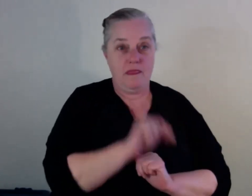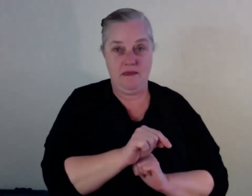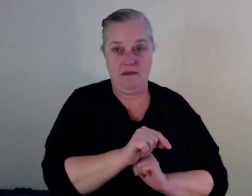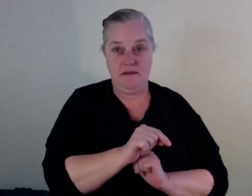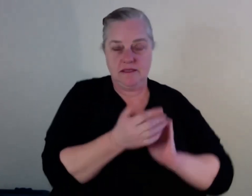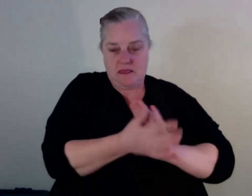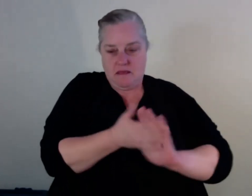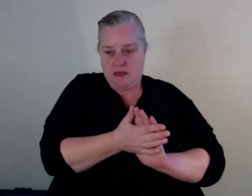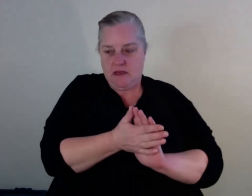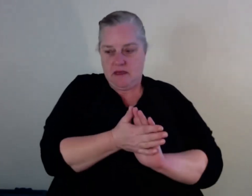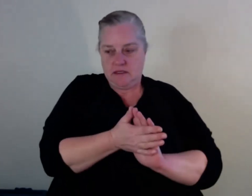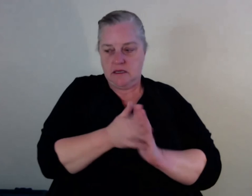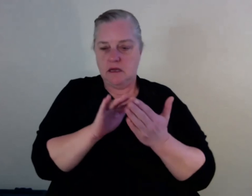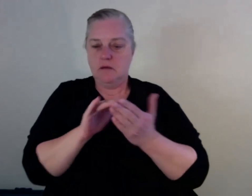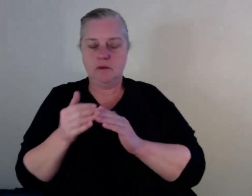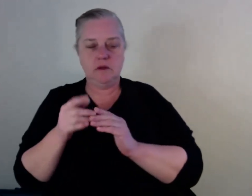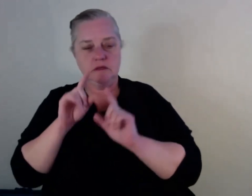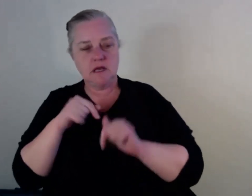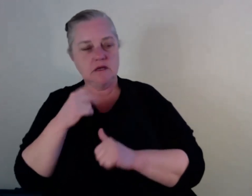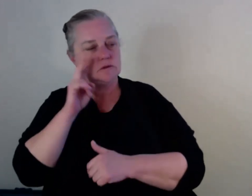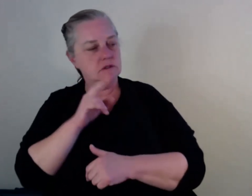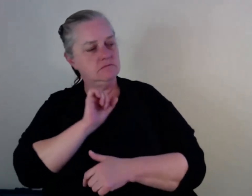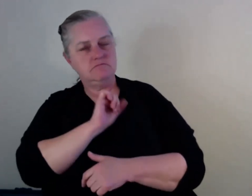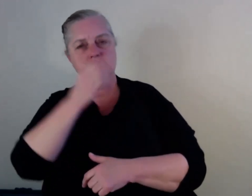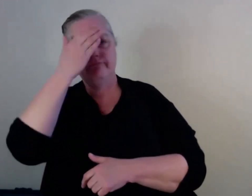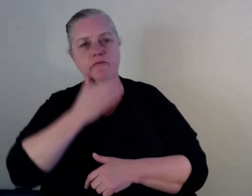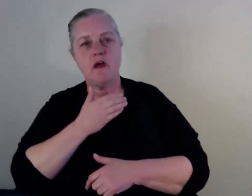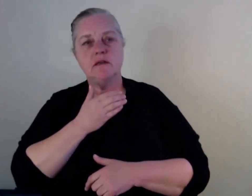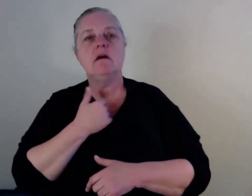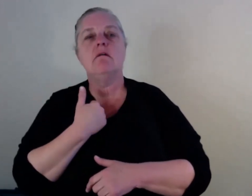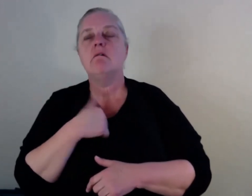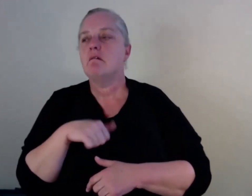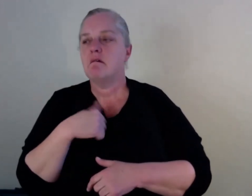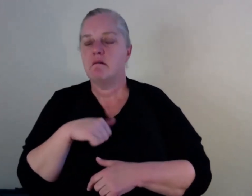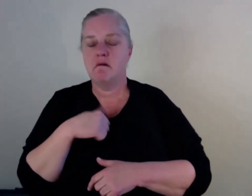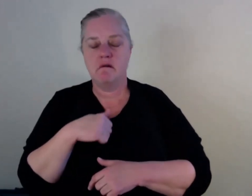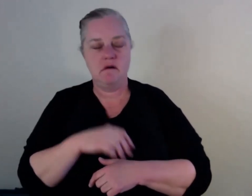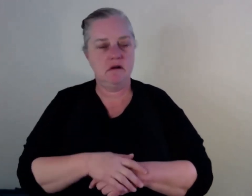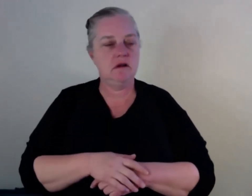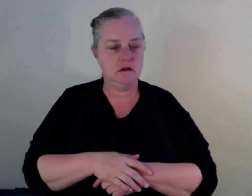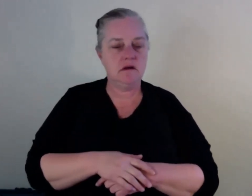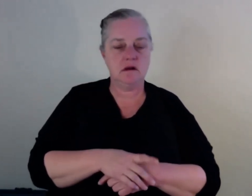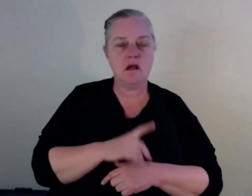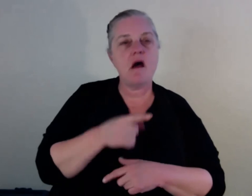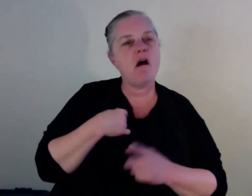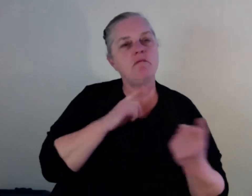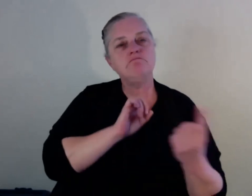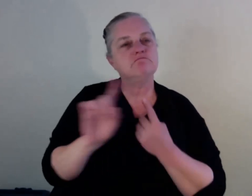someone's running rough and that they, you know, developed a habit from starting to use and they can go, oh, I remember that lad that I was talking to at the shed. I might